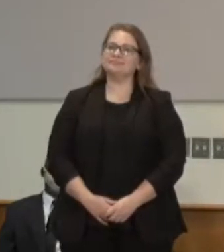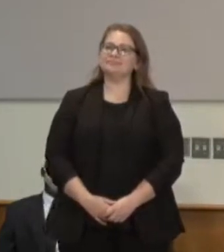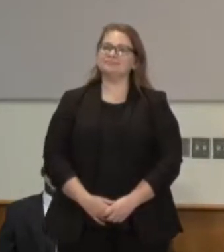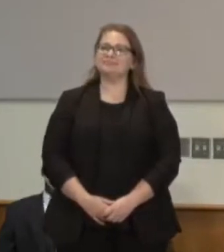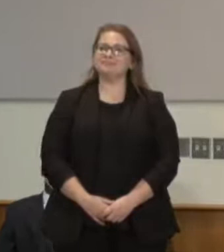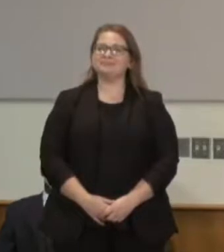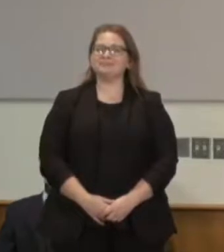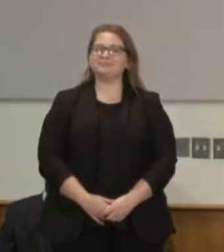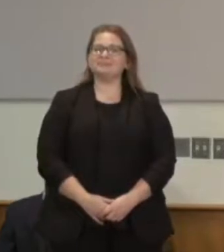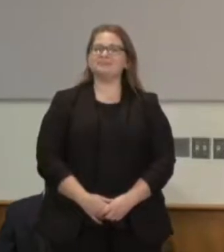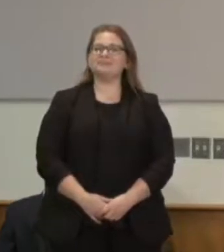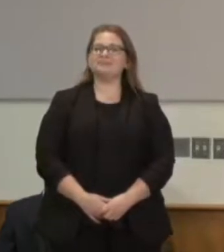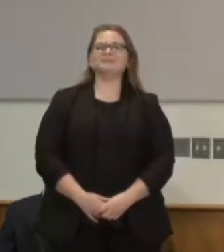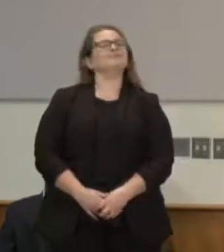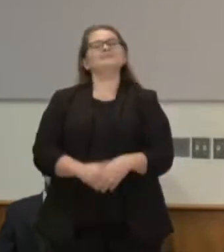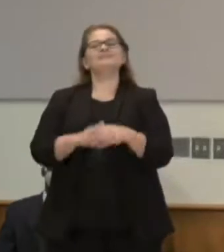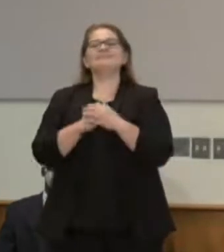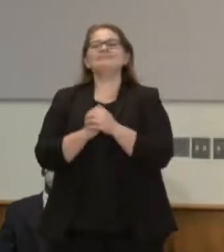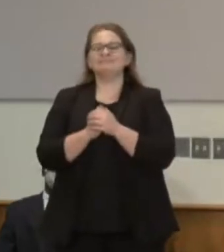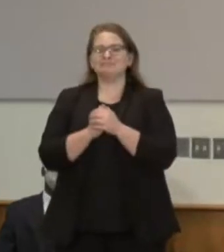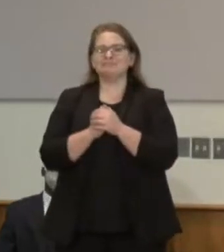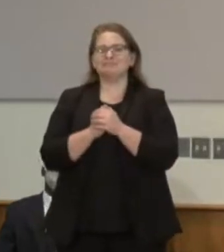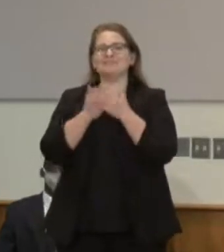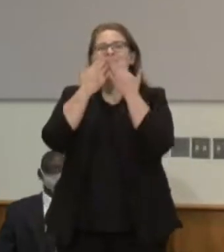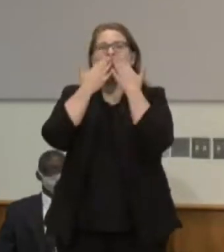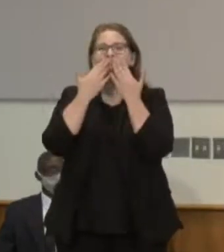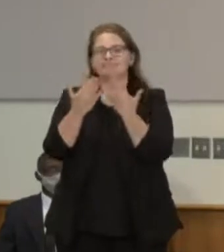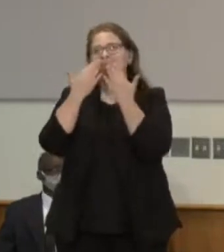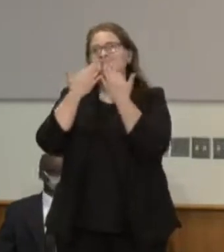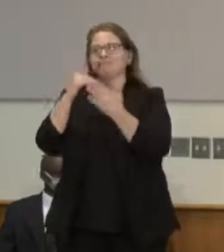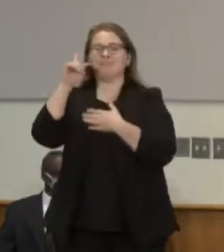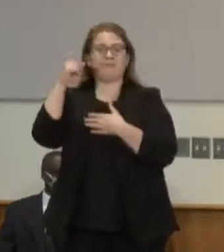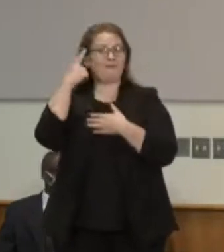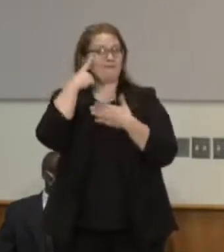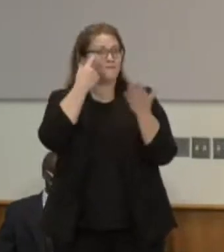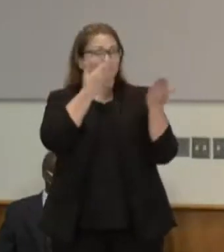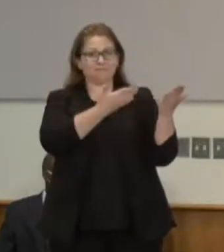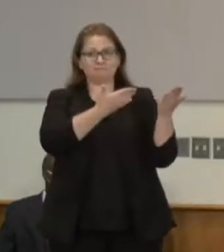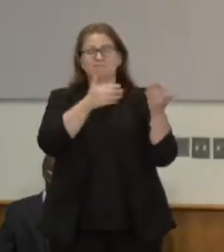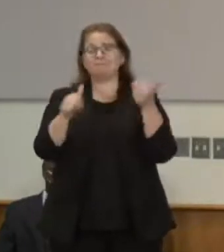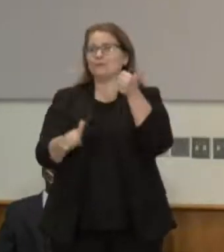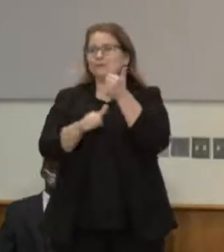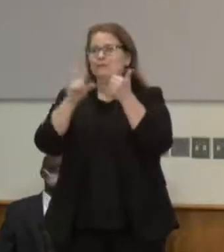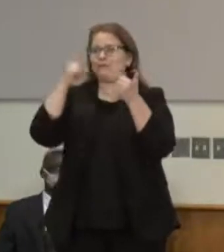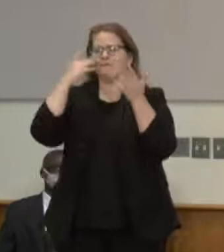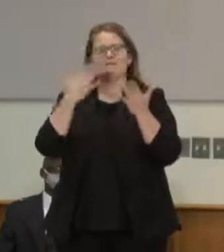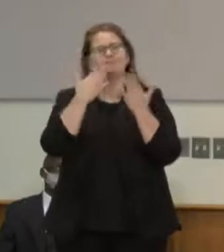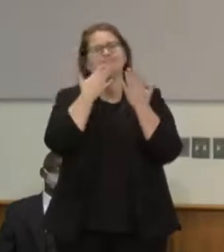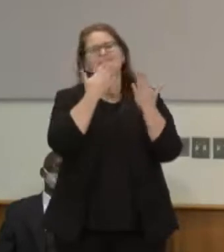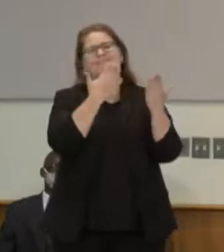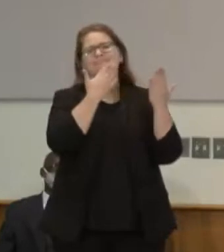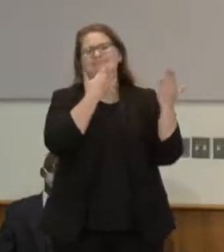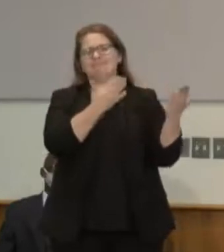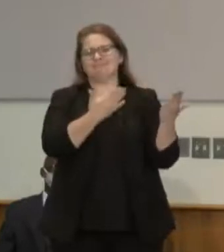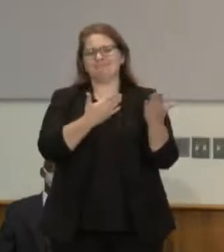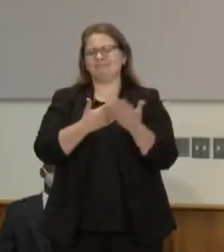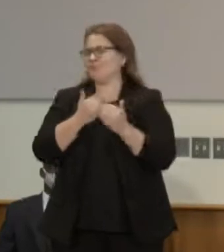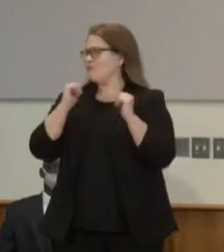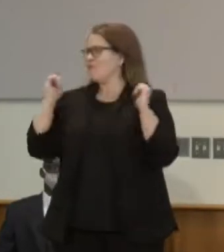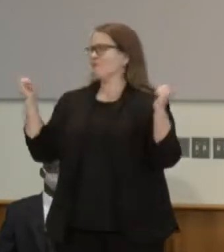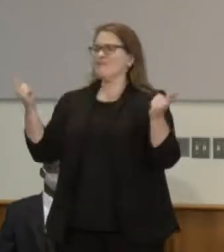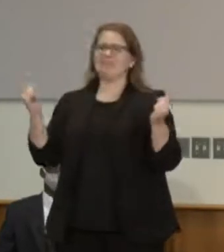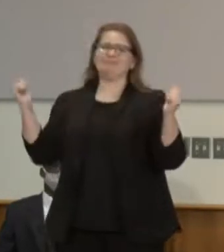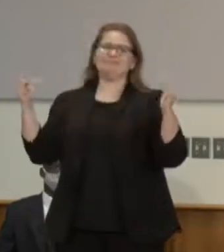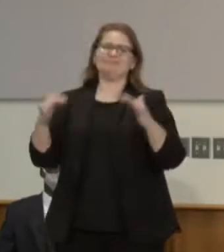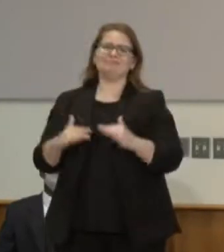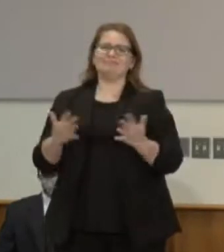I want to take this opportunity to thank the governor and the lieutenant governor for bringing us together it is about time many